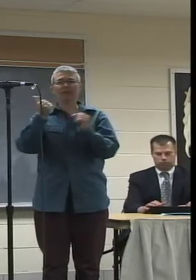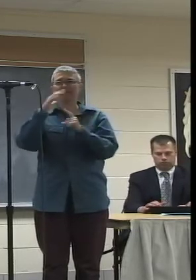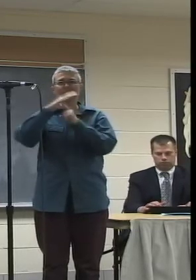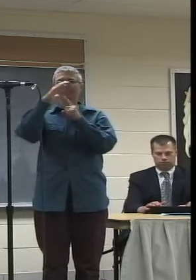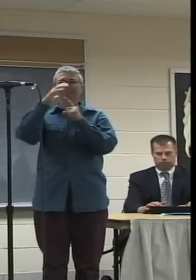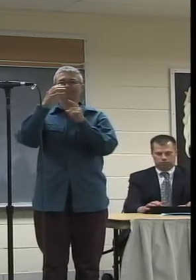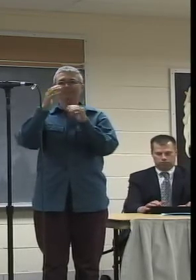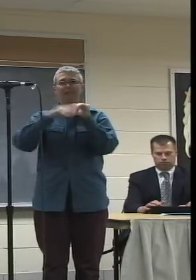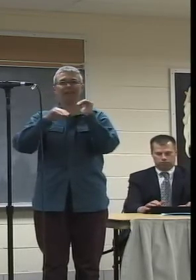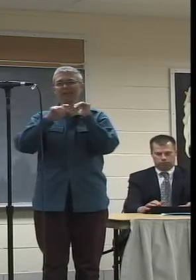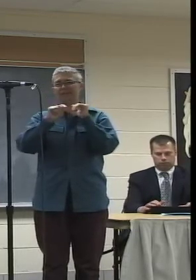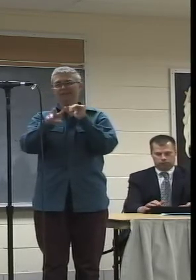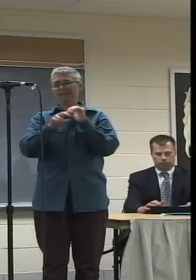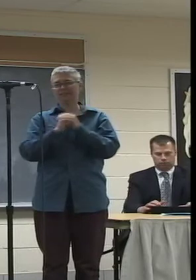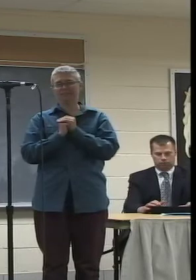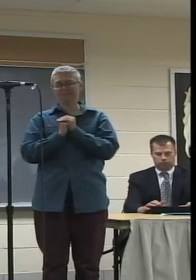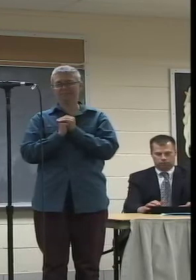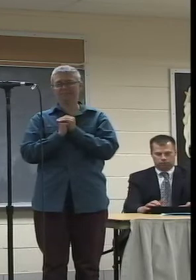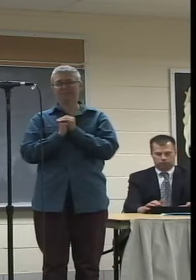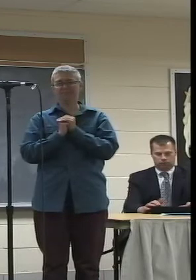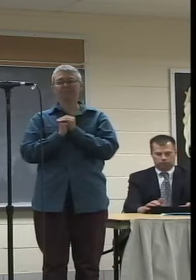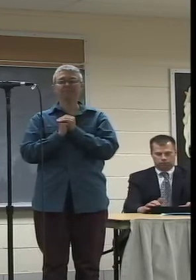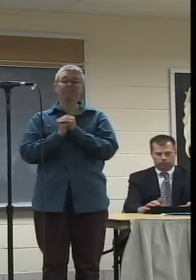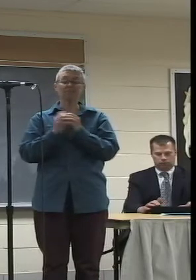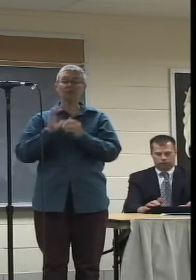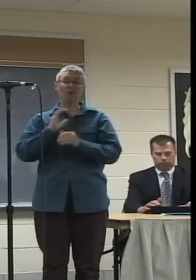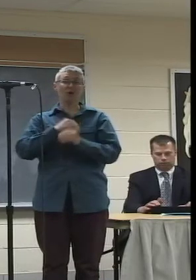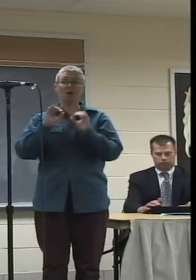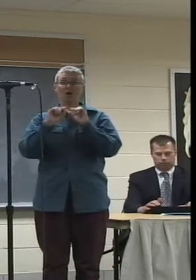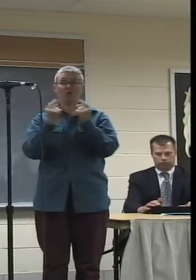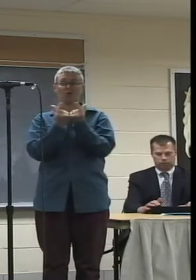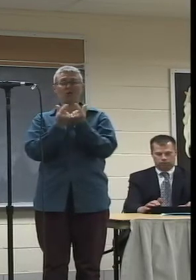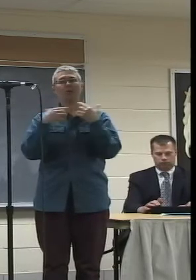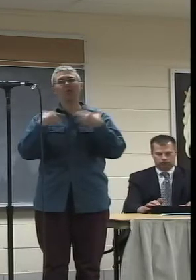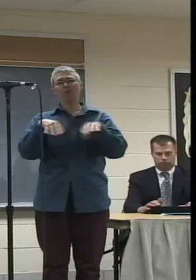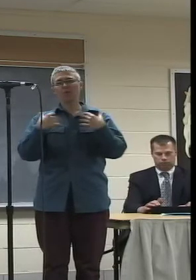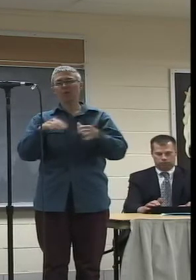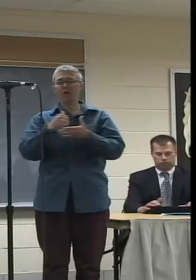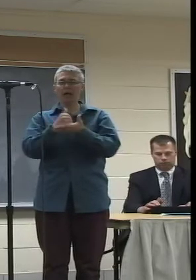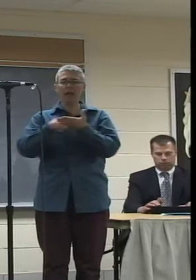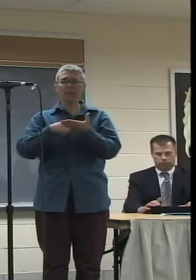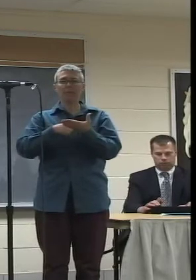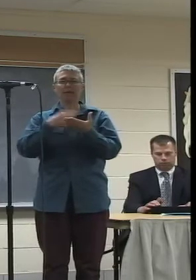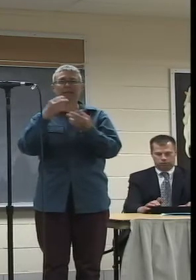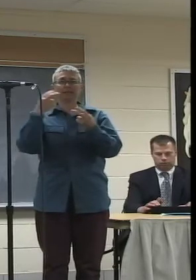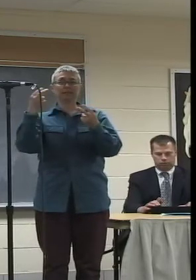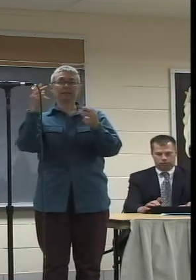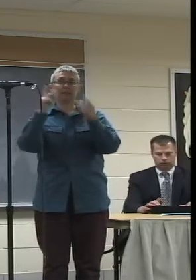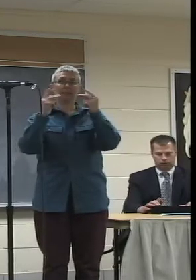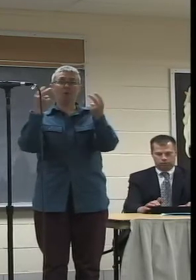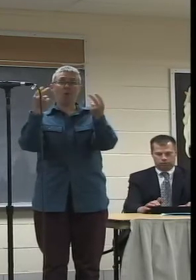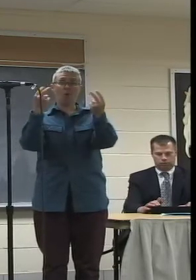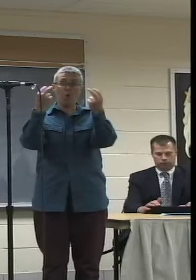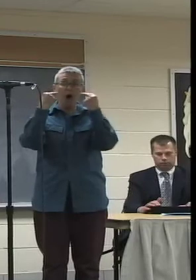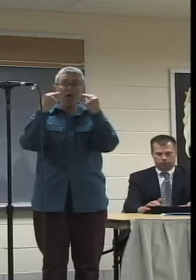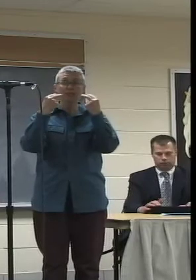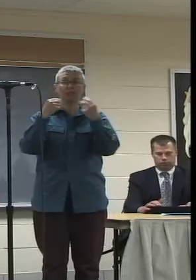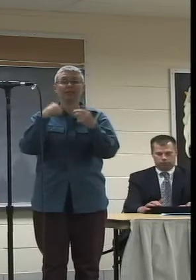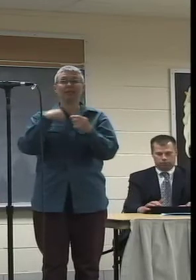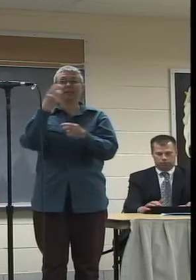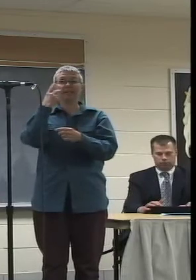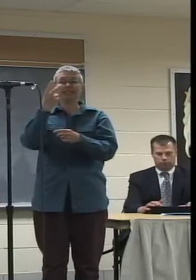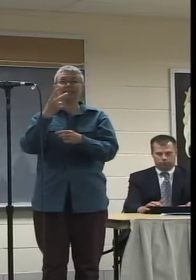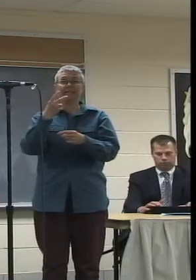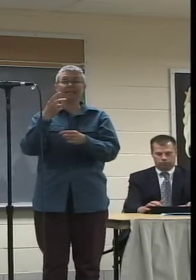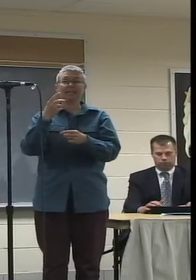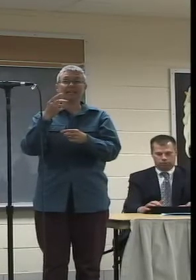for first for a group like us, it can help us be seen. People watch TV at the gym while